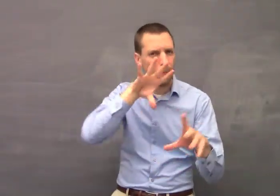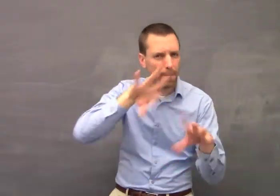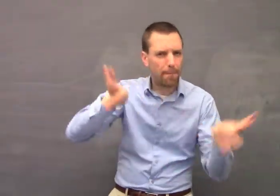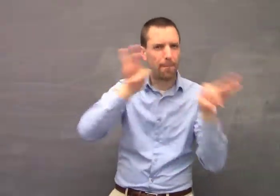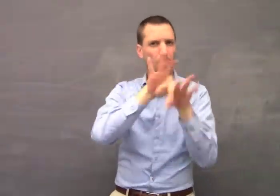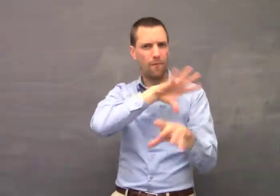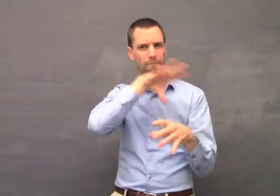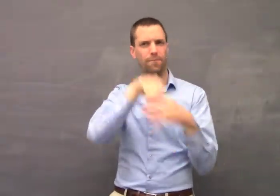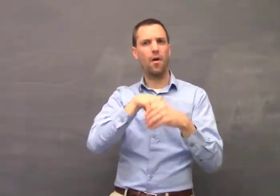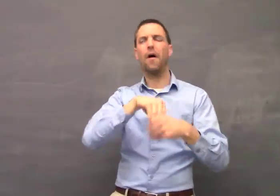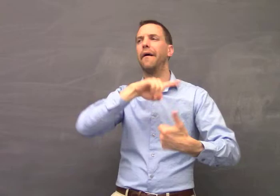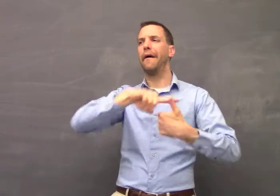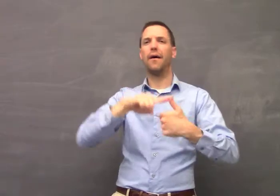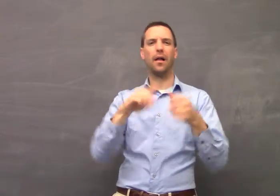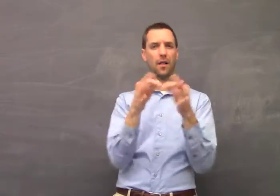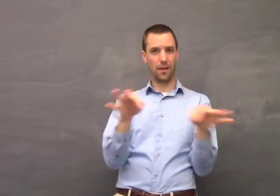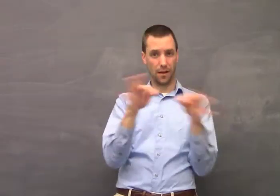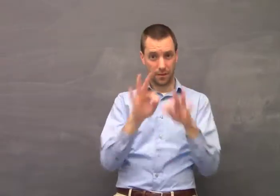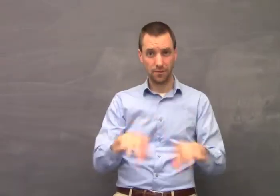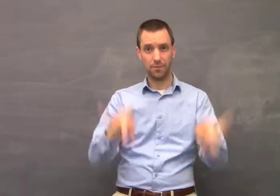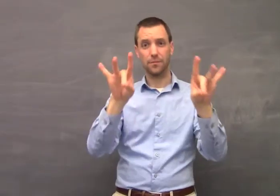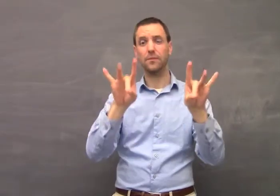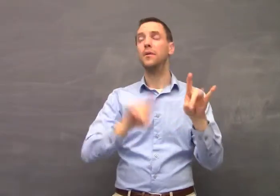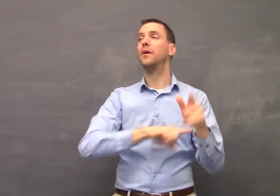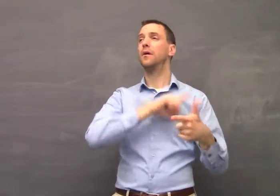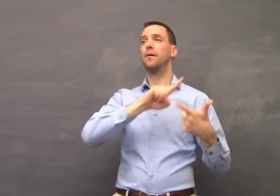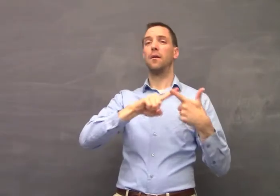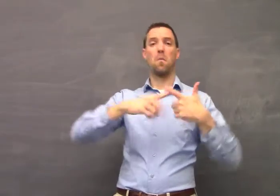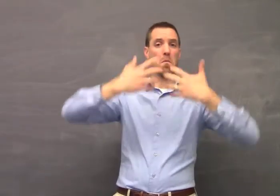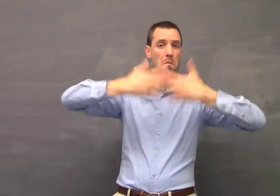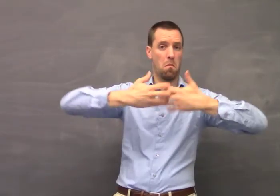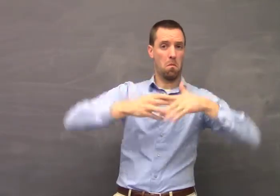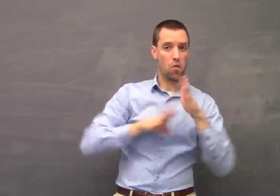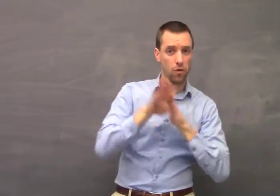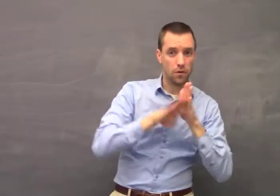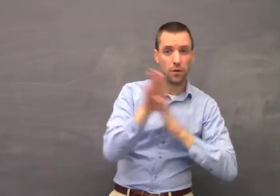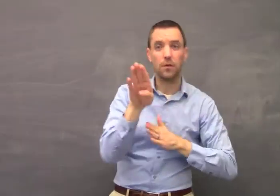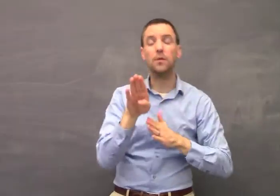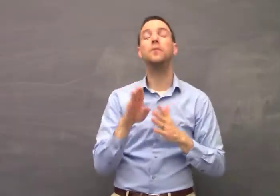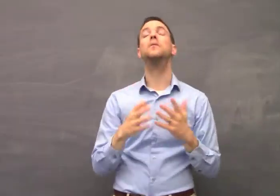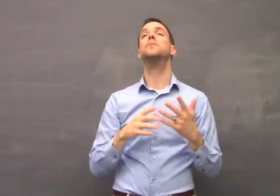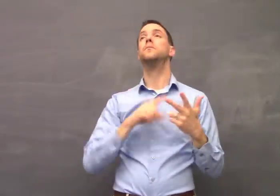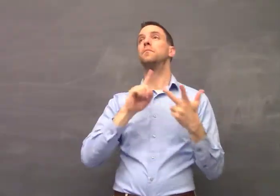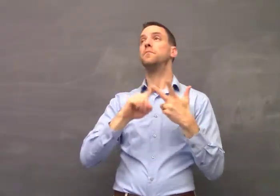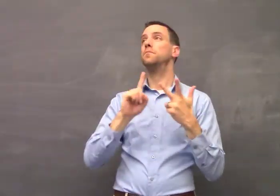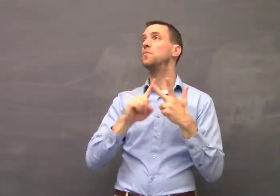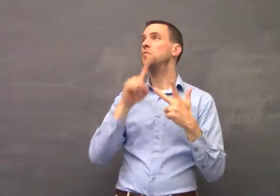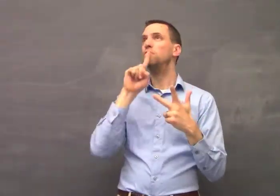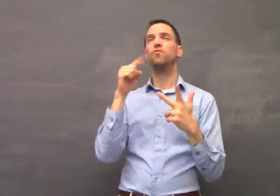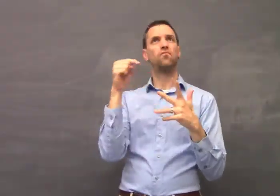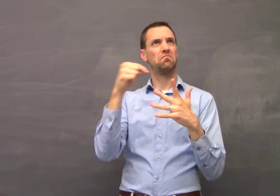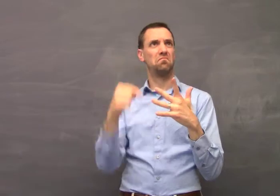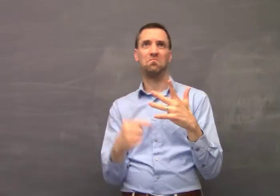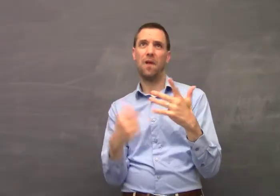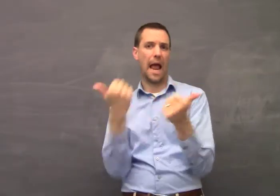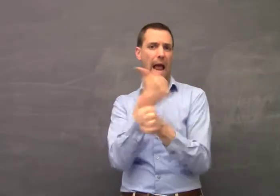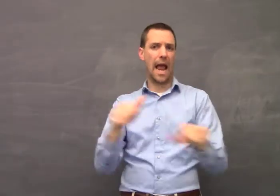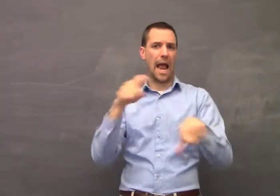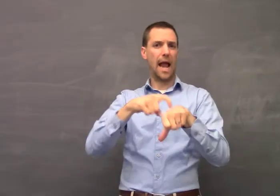that's implicit learning and it plays critical roles in domains like language acquisition, motor skill development, and many others.